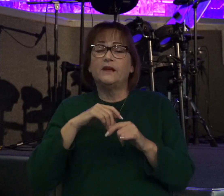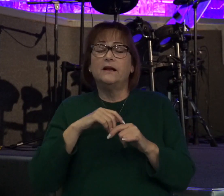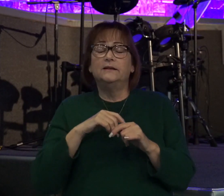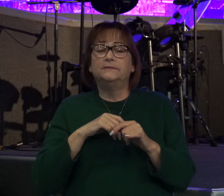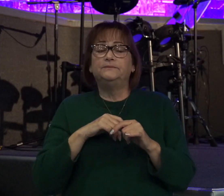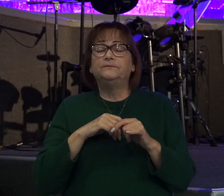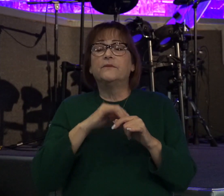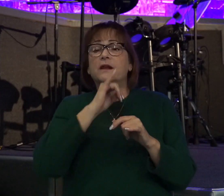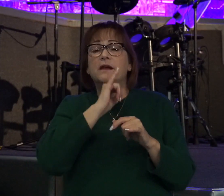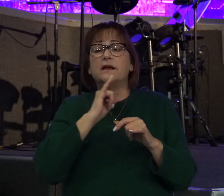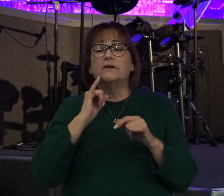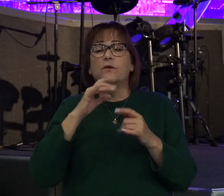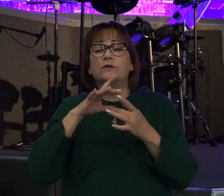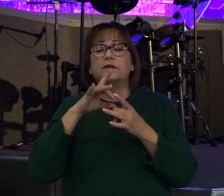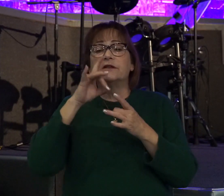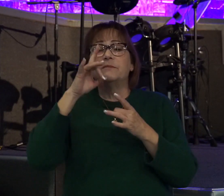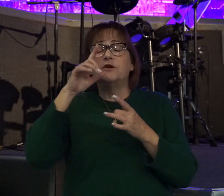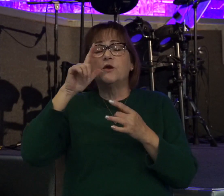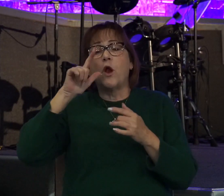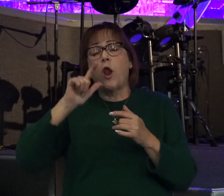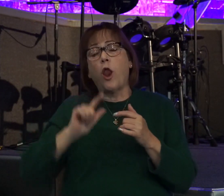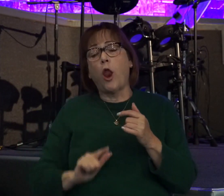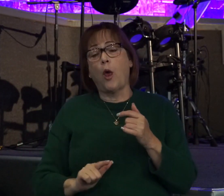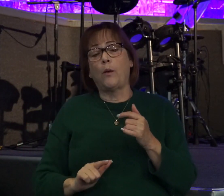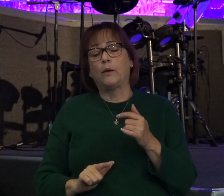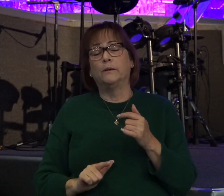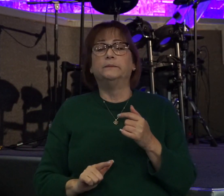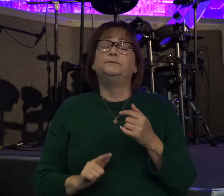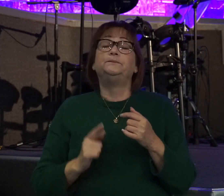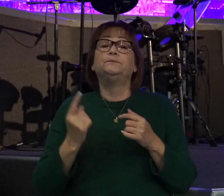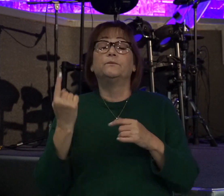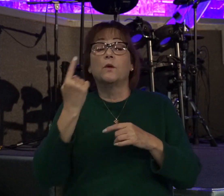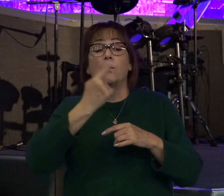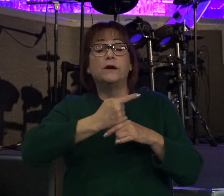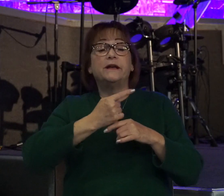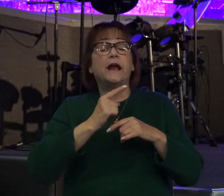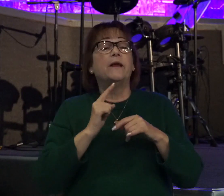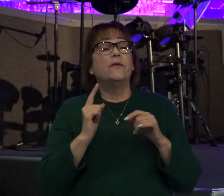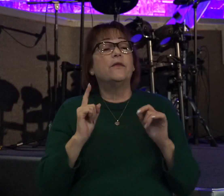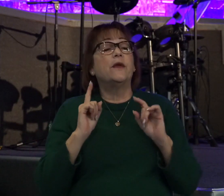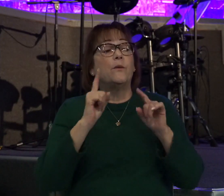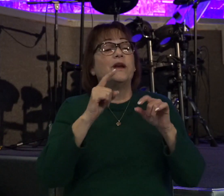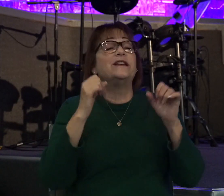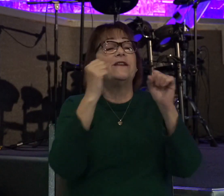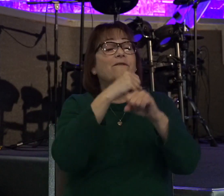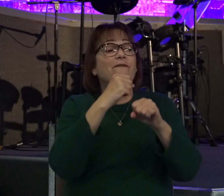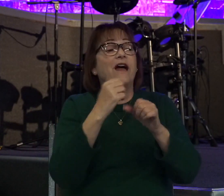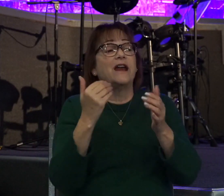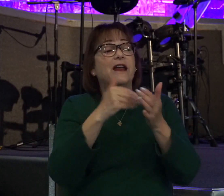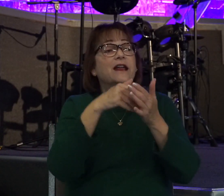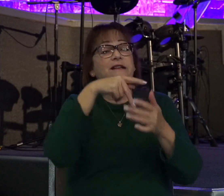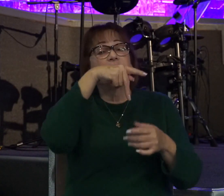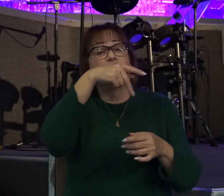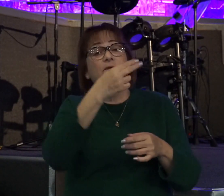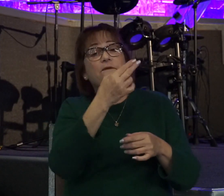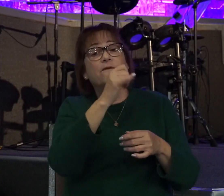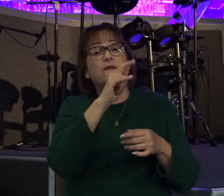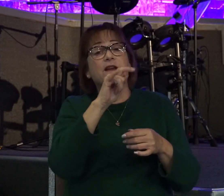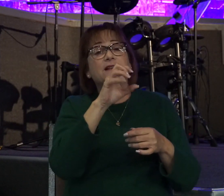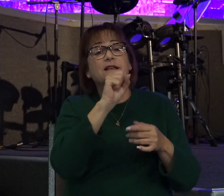-time spiritual low. And one day, when they went out to fight against the Philistines, the children of Israel got